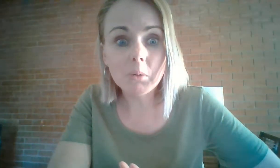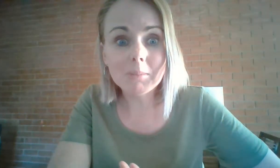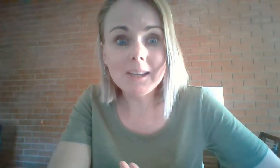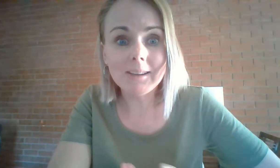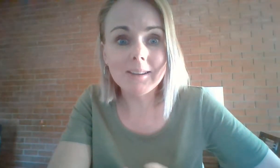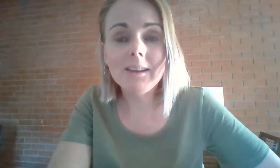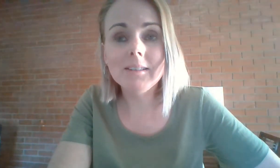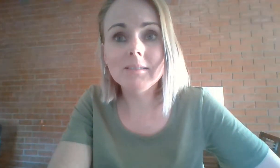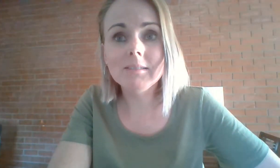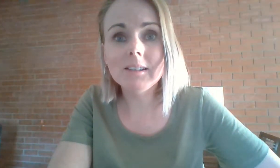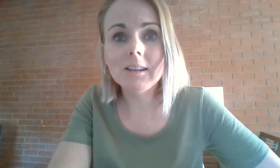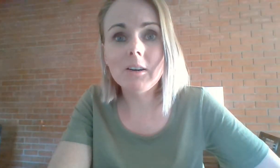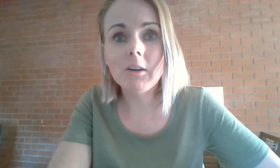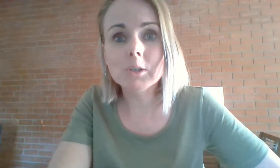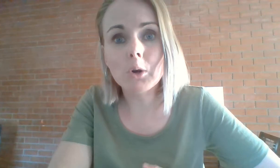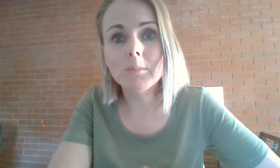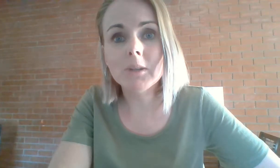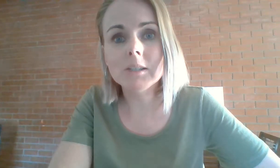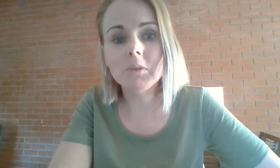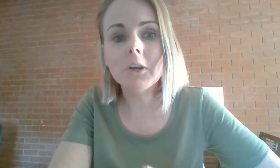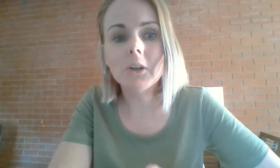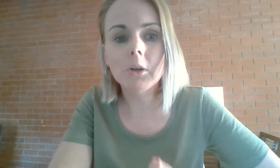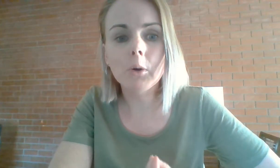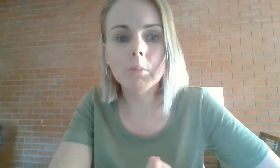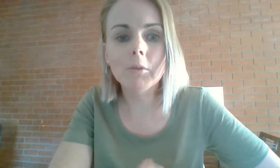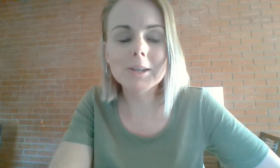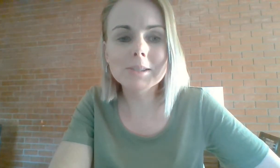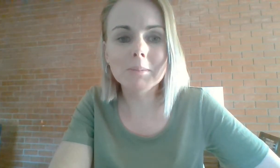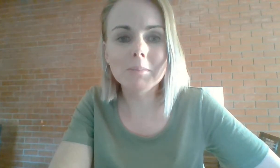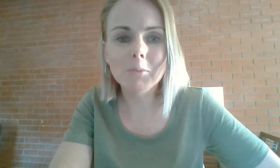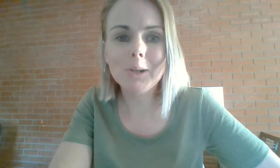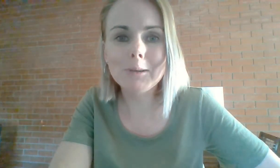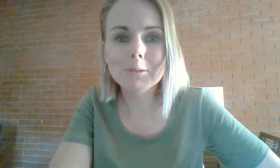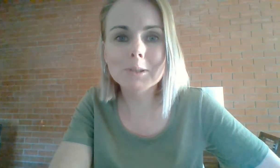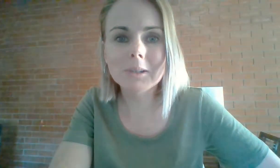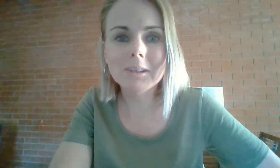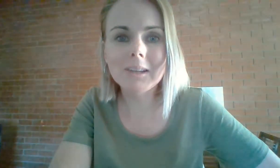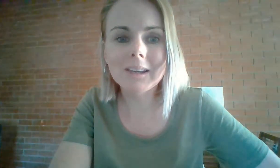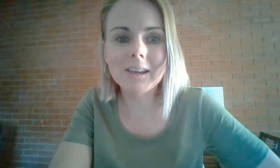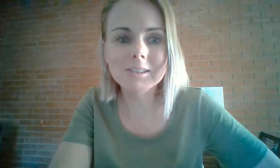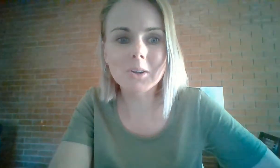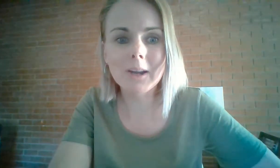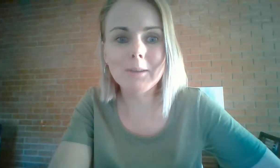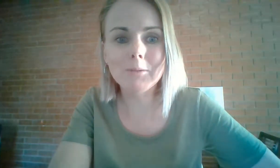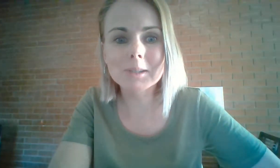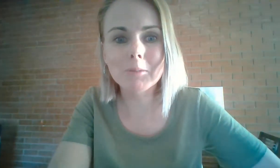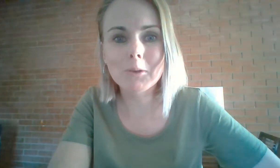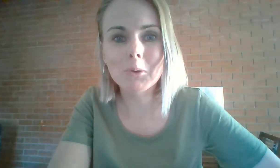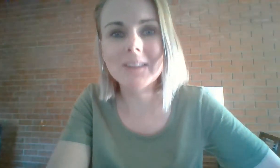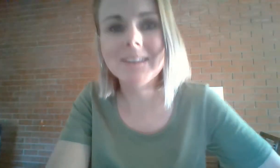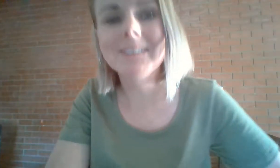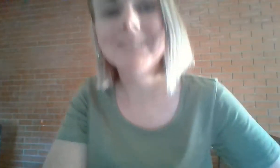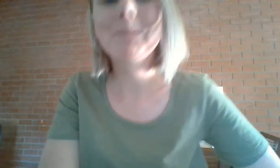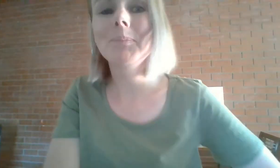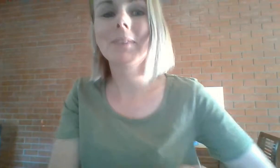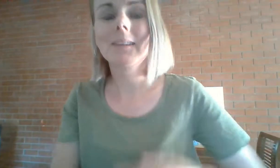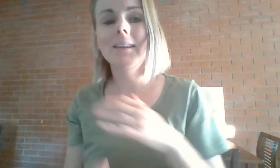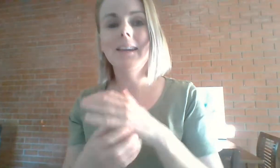with me. And I've just hoped that this video can help provide some relief to anxiety for some of you out there. Okay.